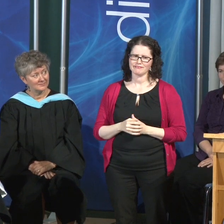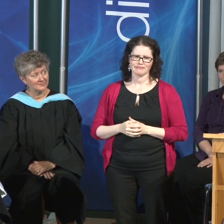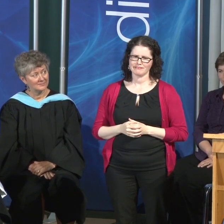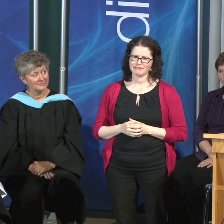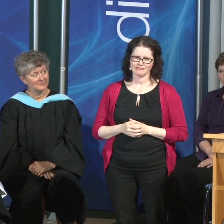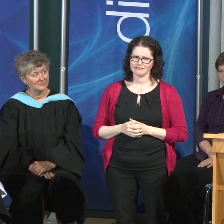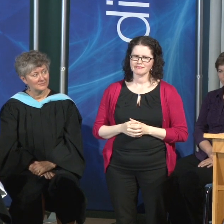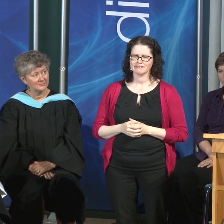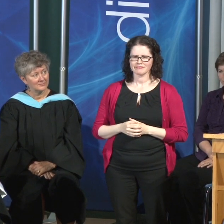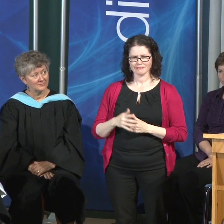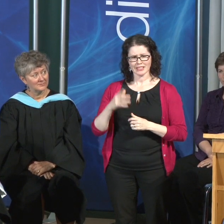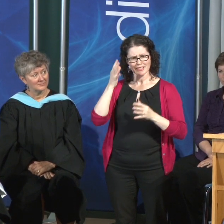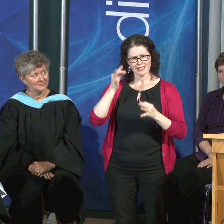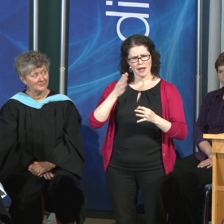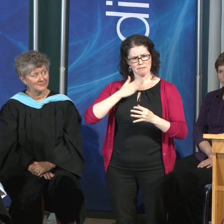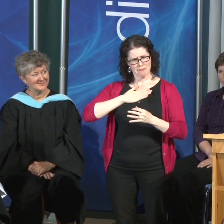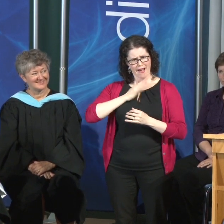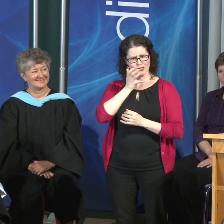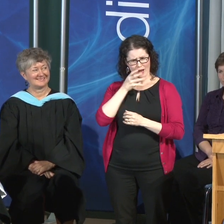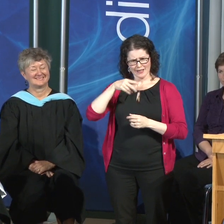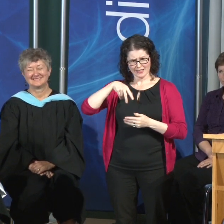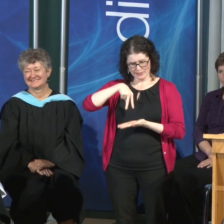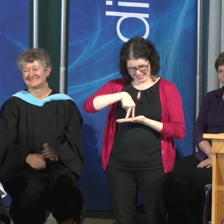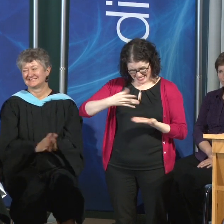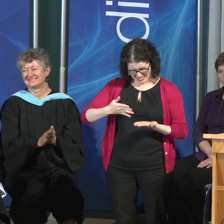And start watering the grass you're standing on.